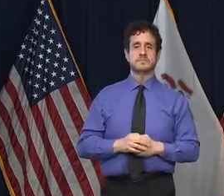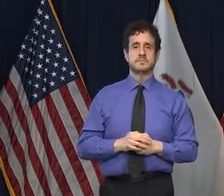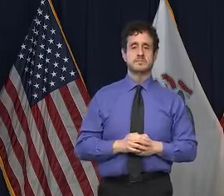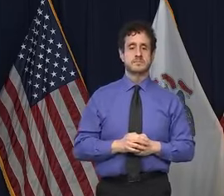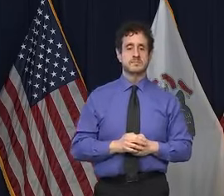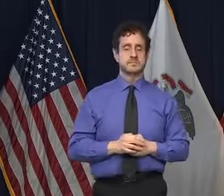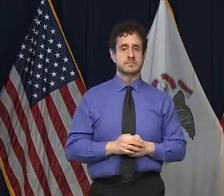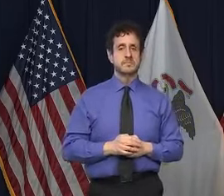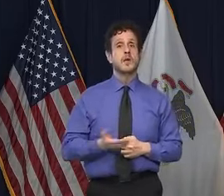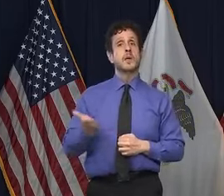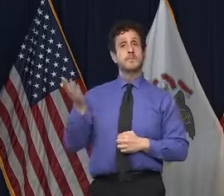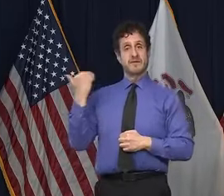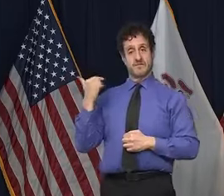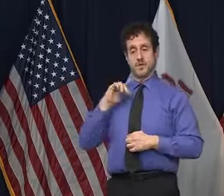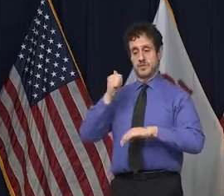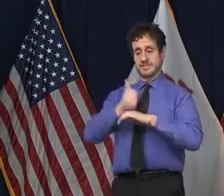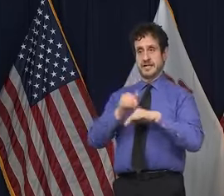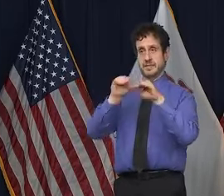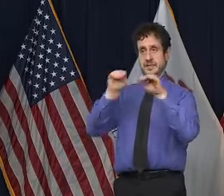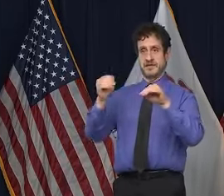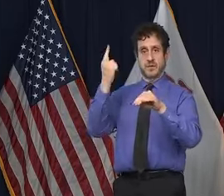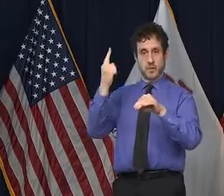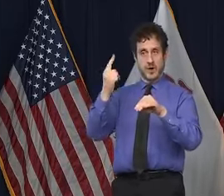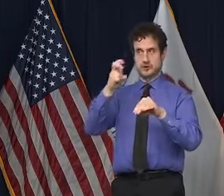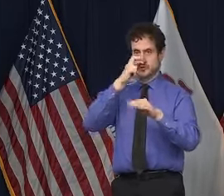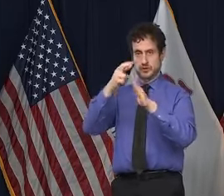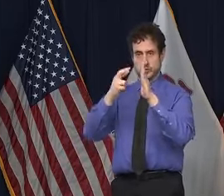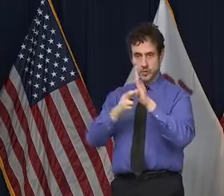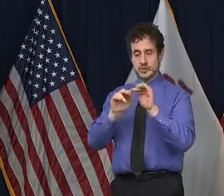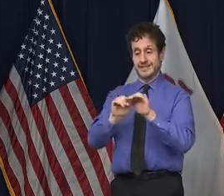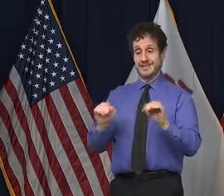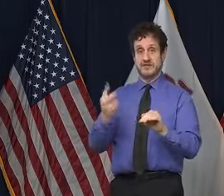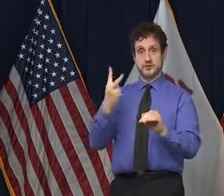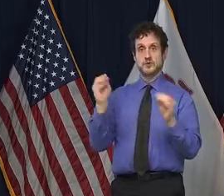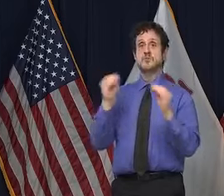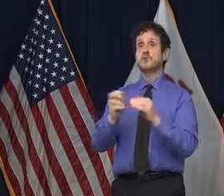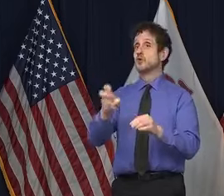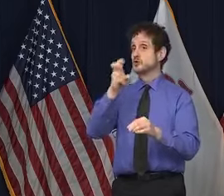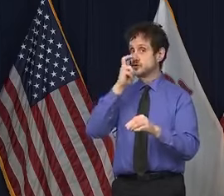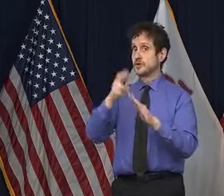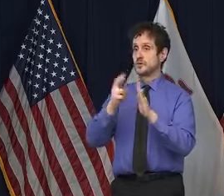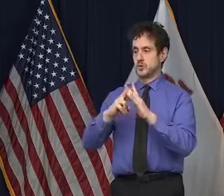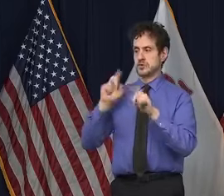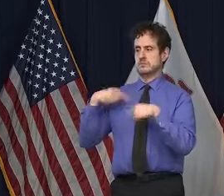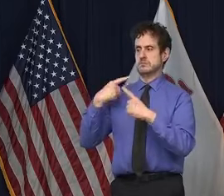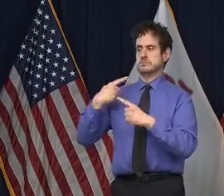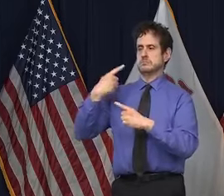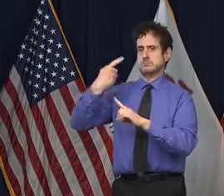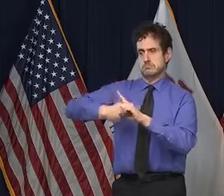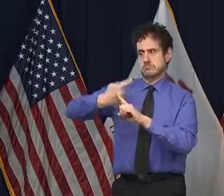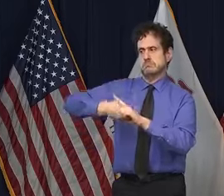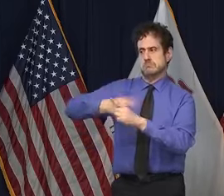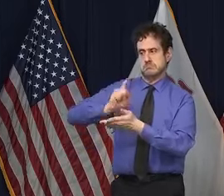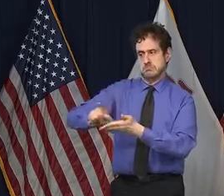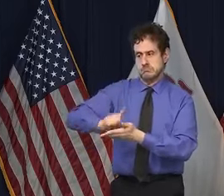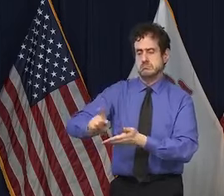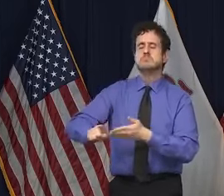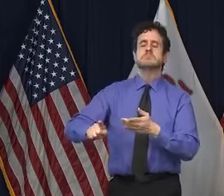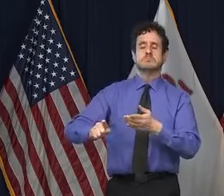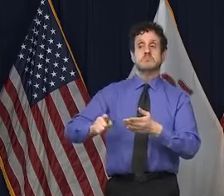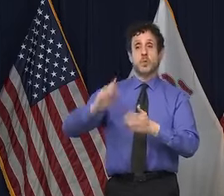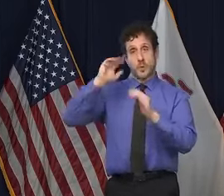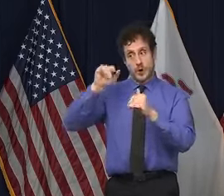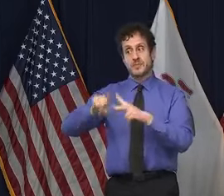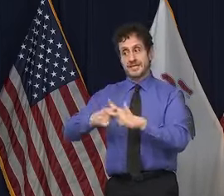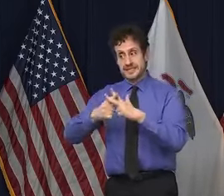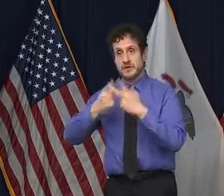1 and Tier 2 mitigations that have been in place for weeks and months are starting to kick in and that people, after hearing that